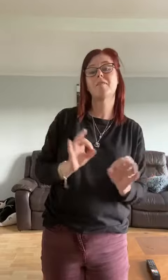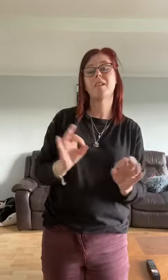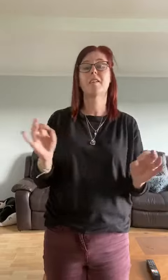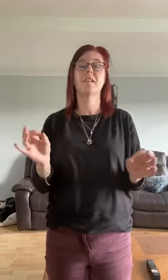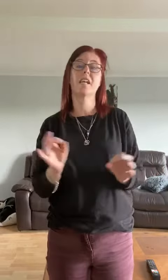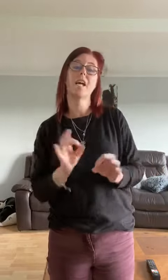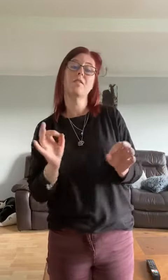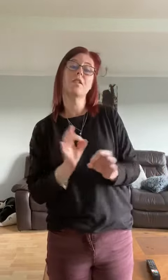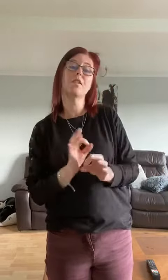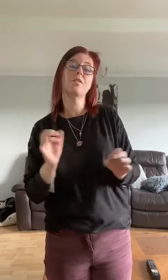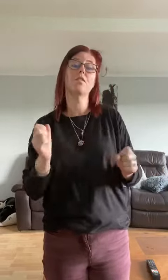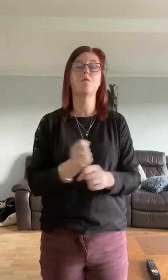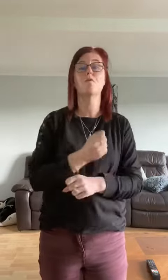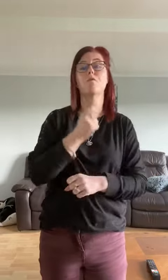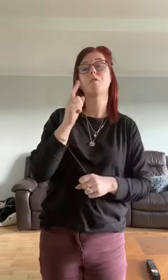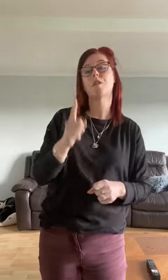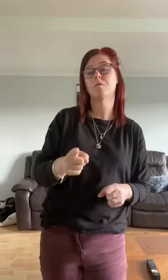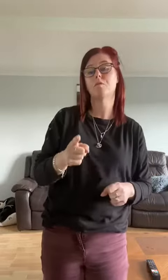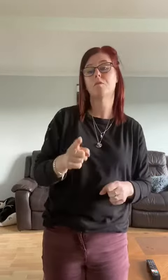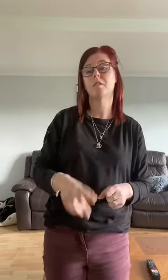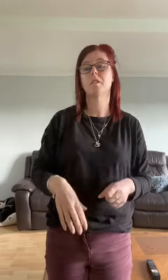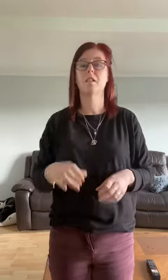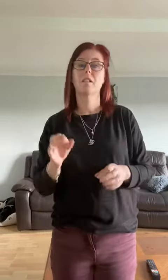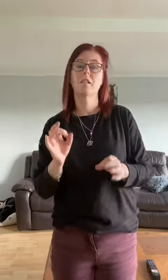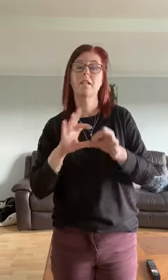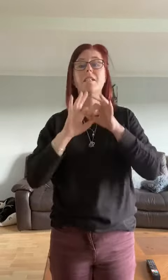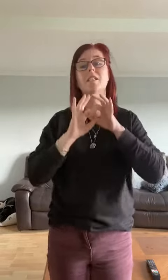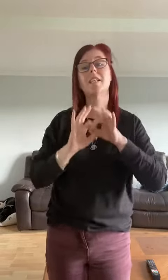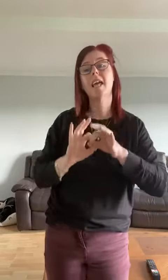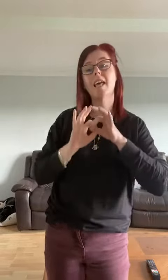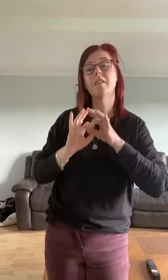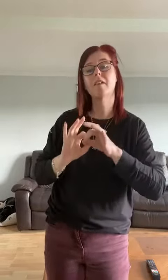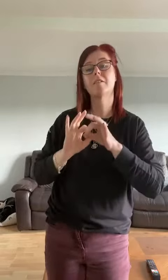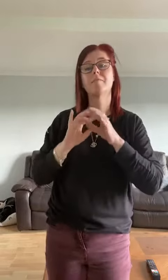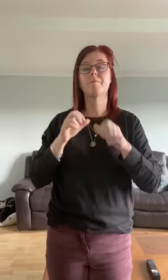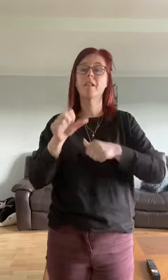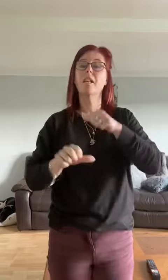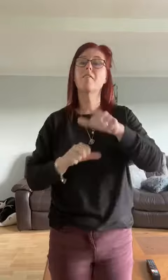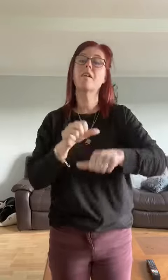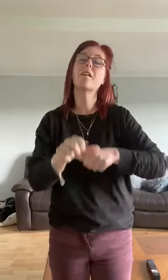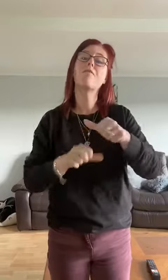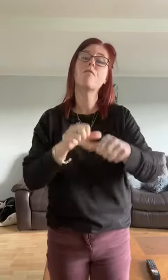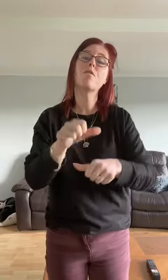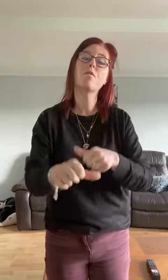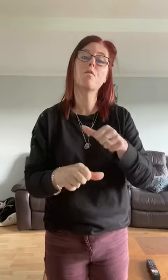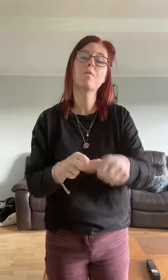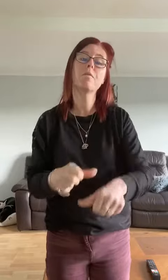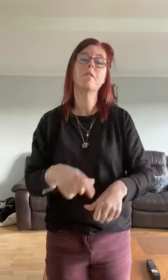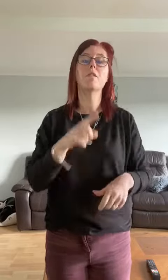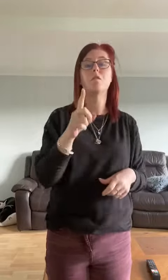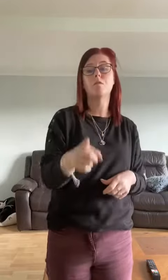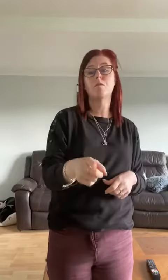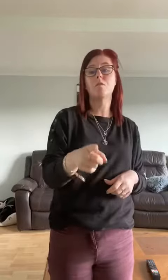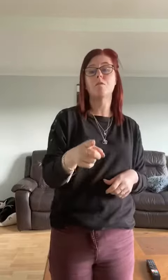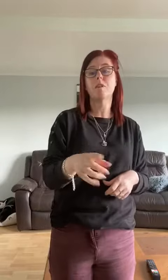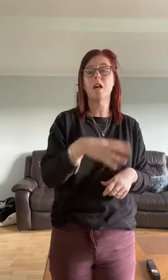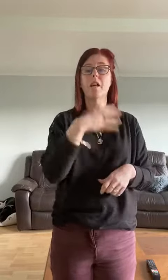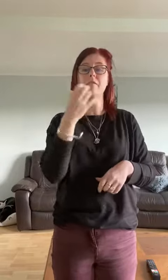good sorry we're doing it we stick together and see it through cause you got a